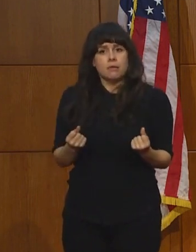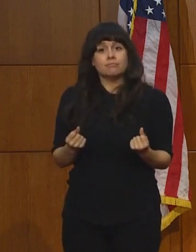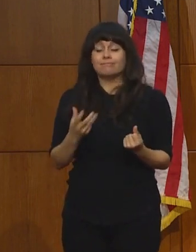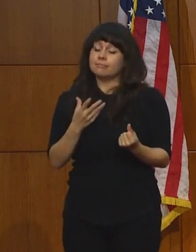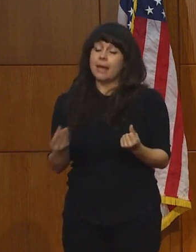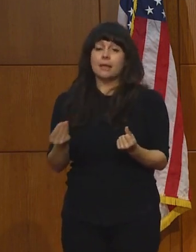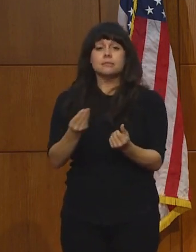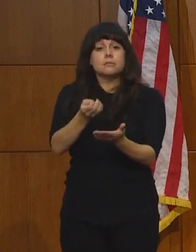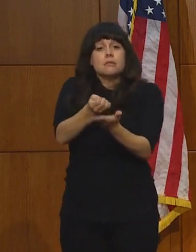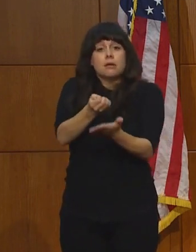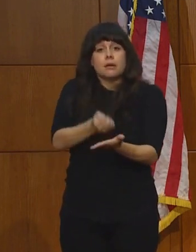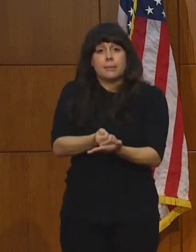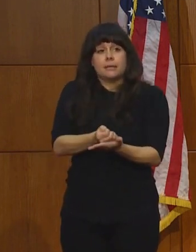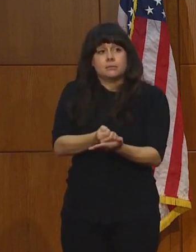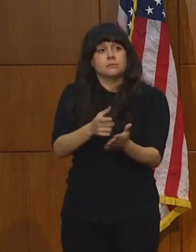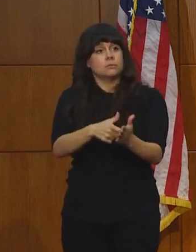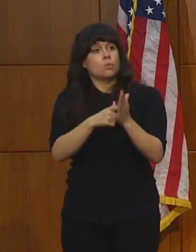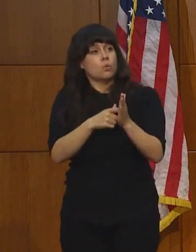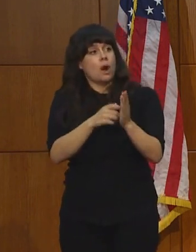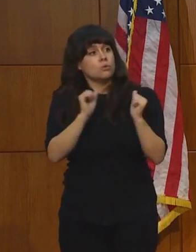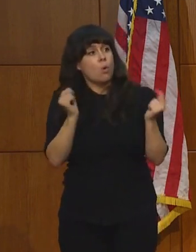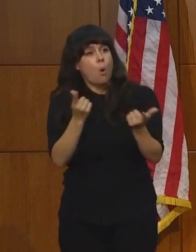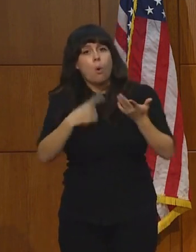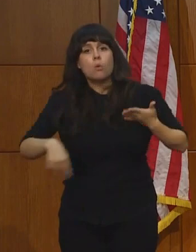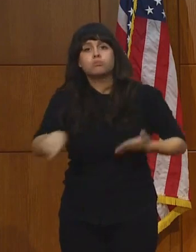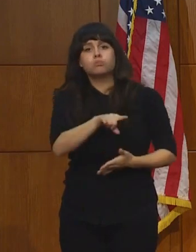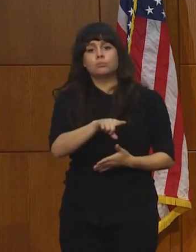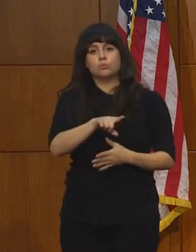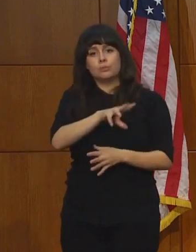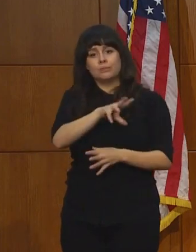economy. It's going to take all of us to move forward safely.